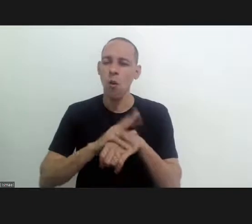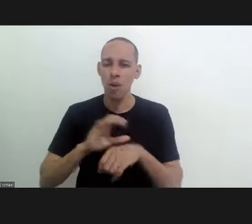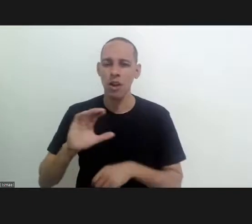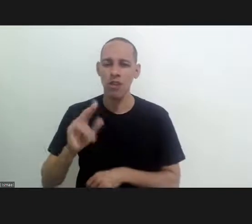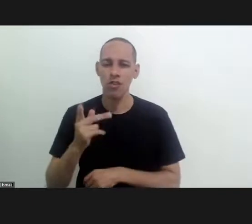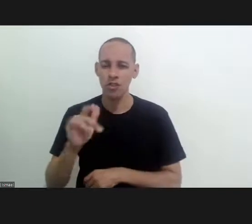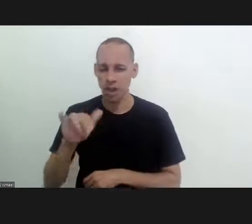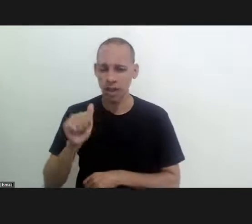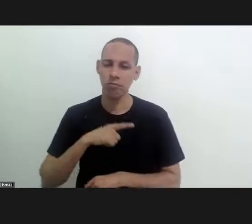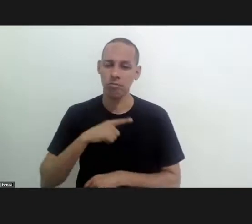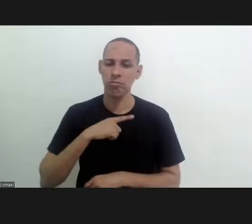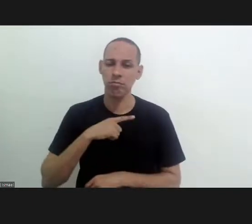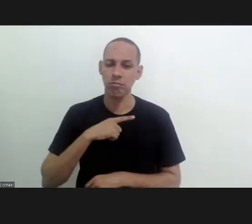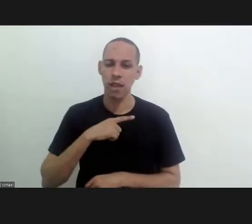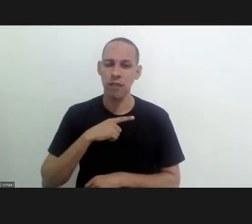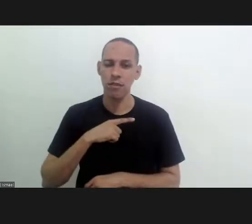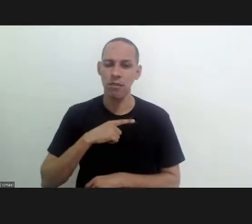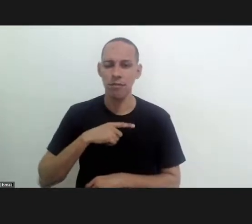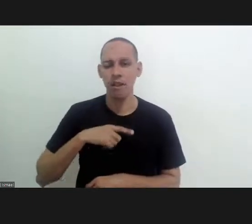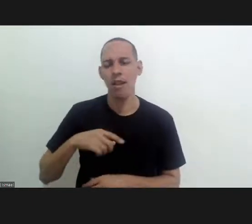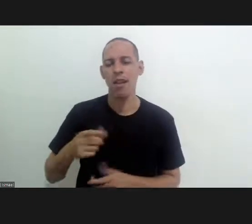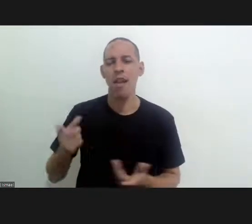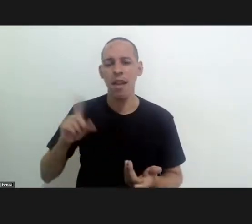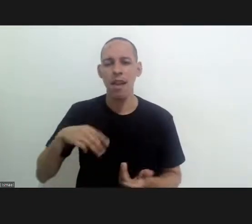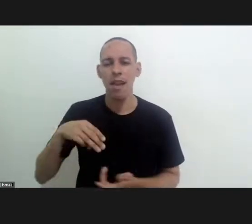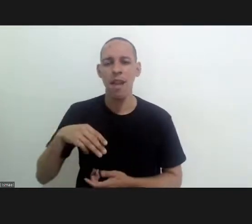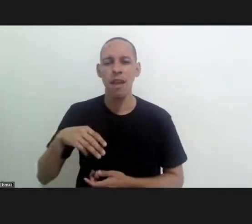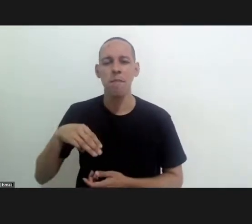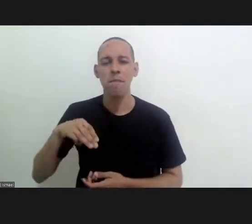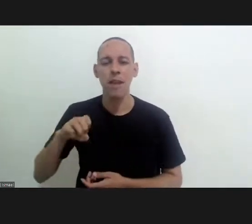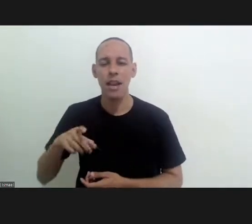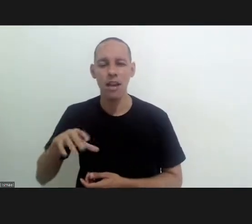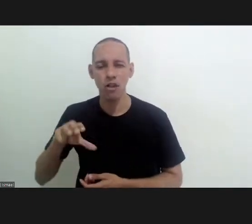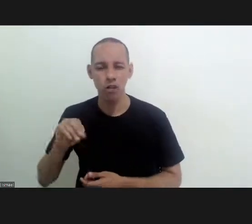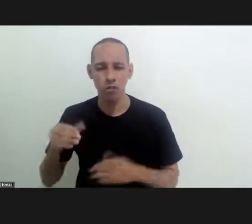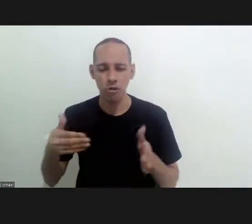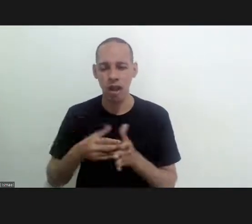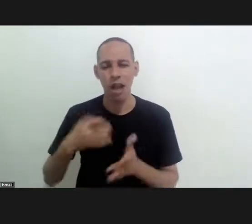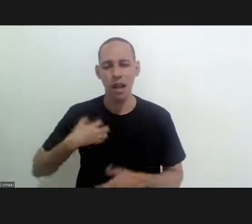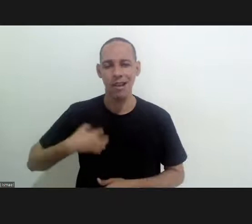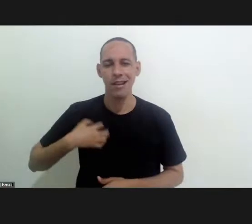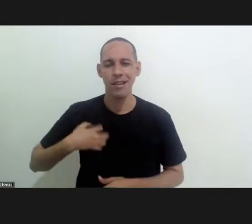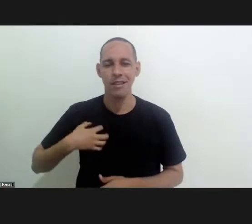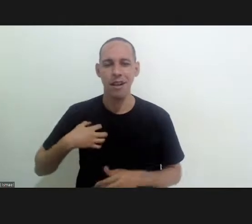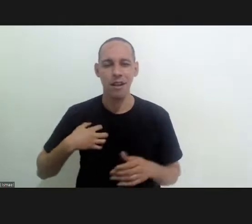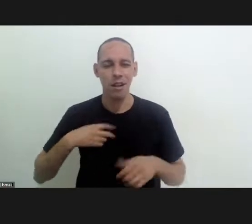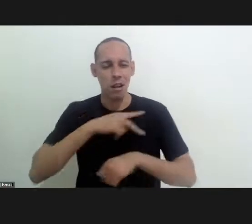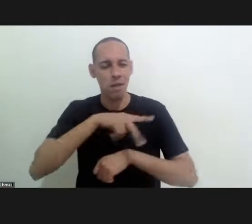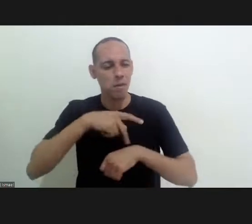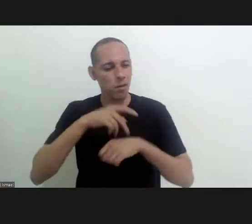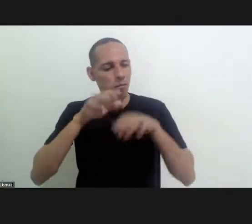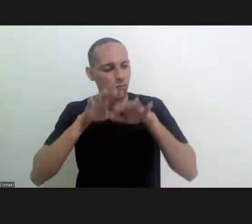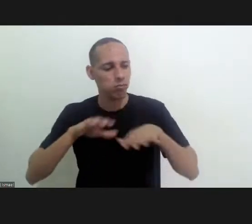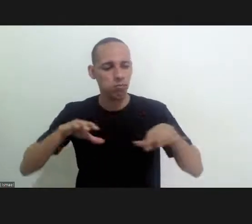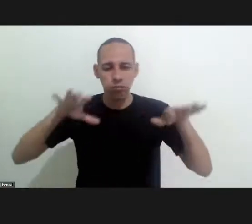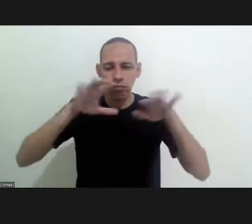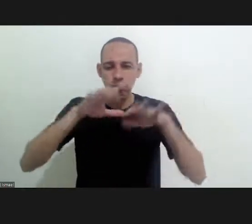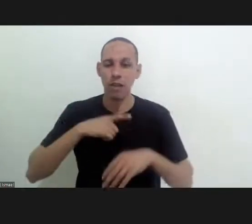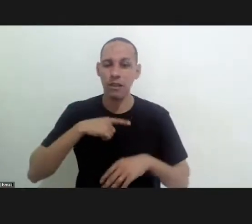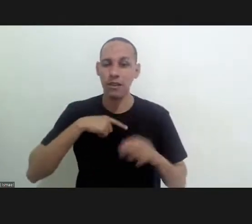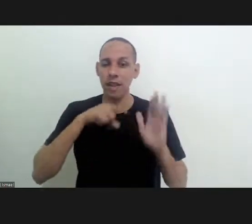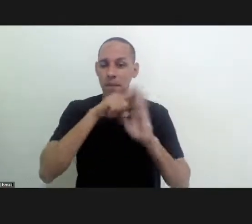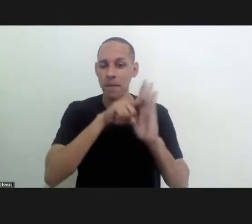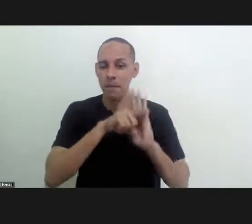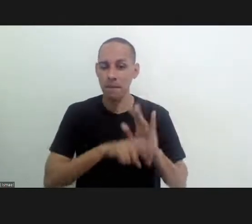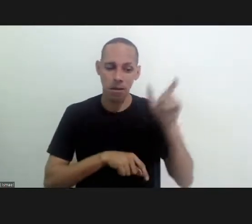latin american countries have chagas disease from mexico to argentina to the terra do fogo they were all represented the researchers from